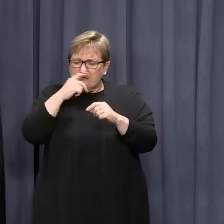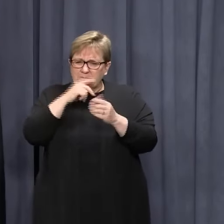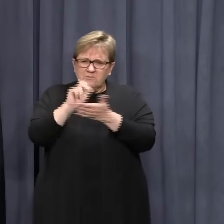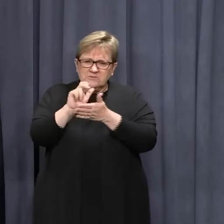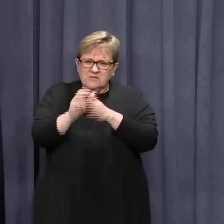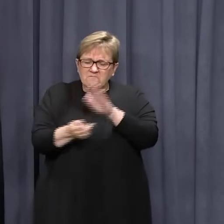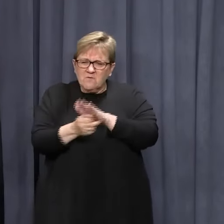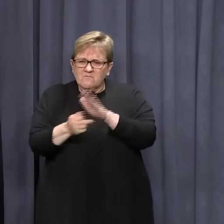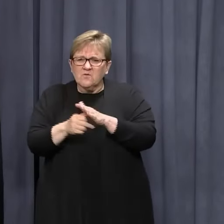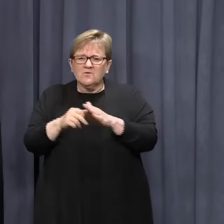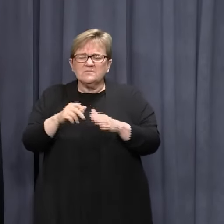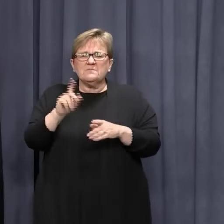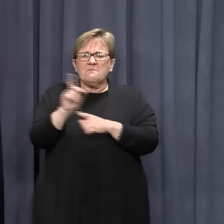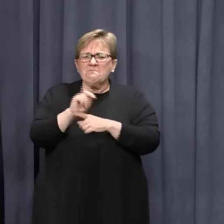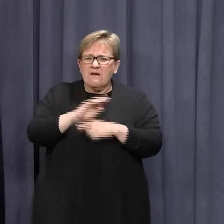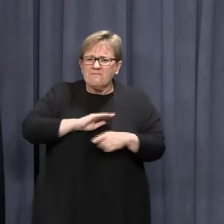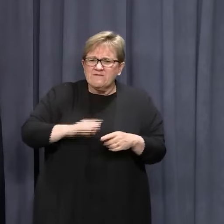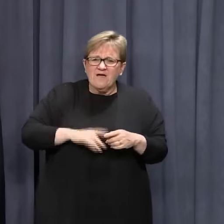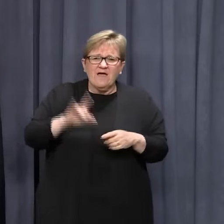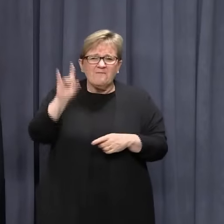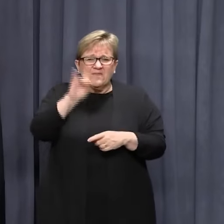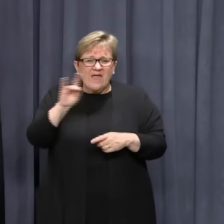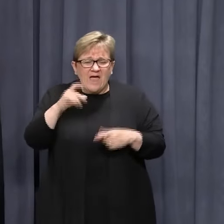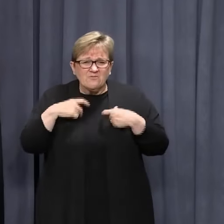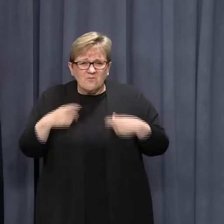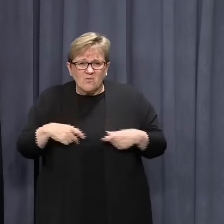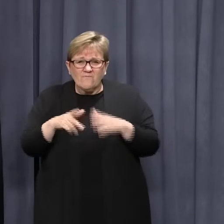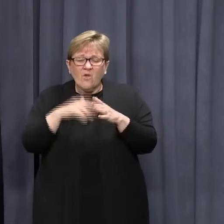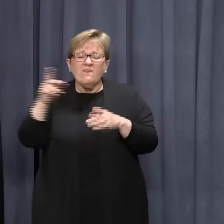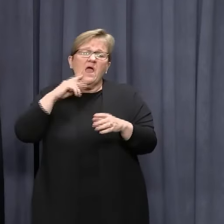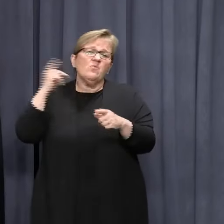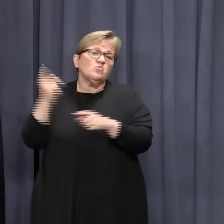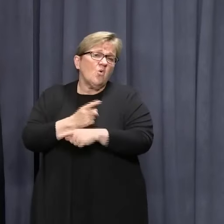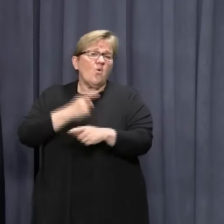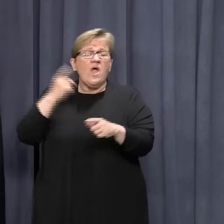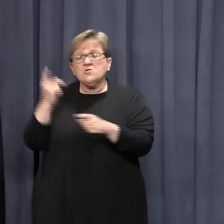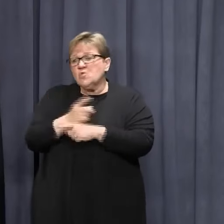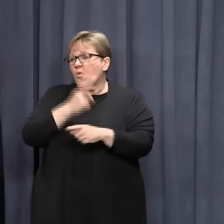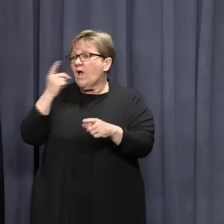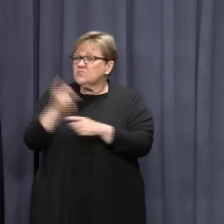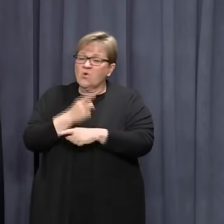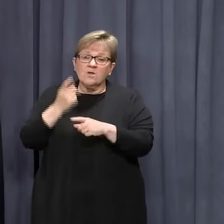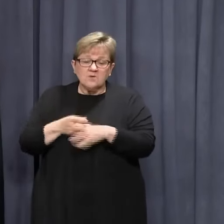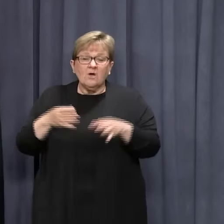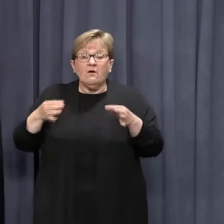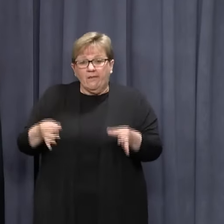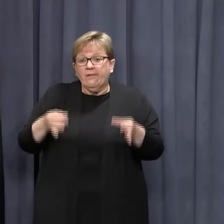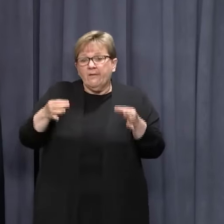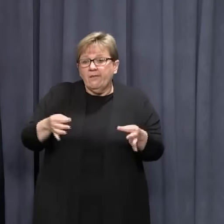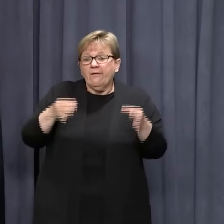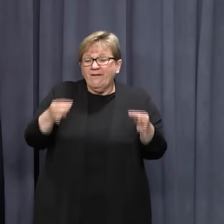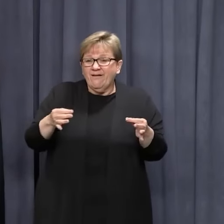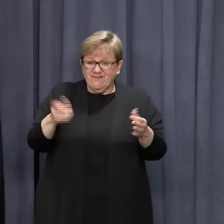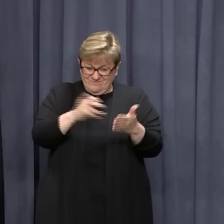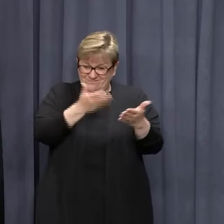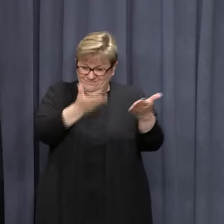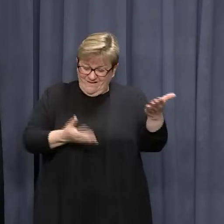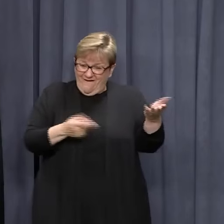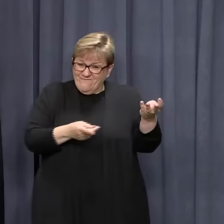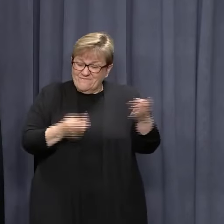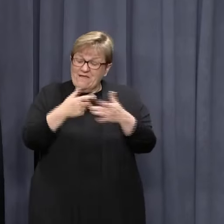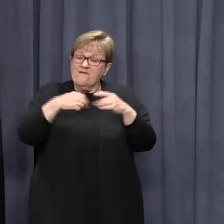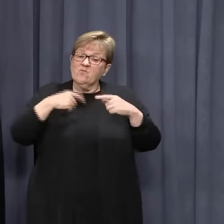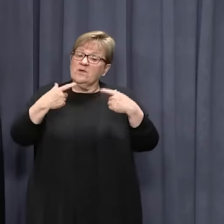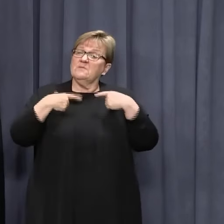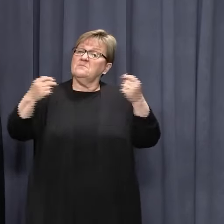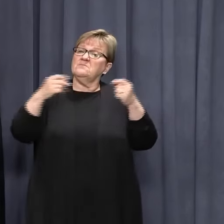puppy farming, animal welfare laws, they will just talk and talk and talk and delay them. But obviously they're drafted. If the government is re